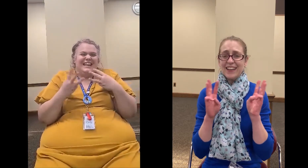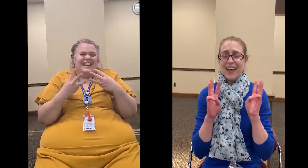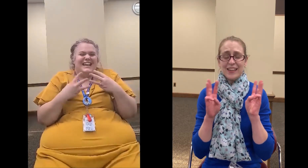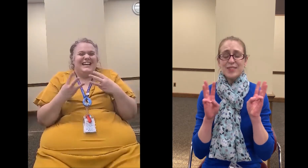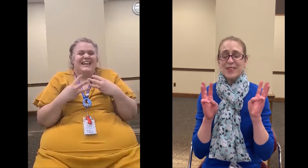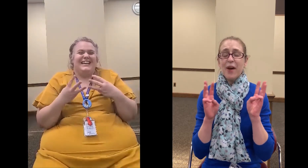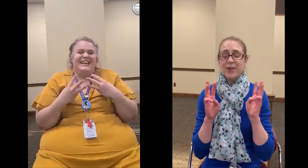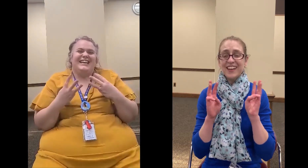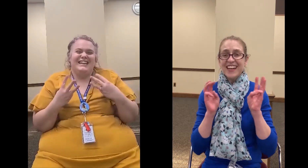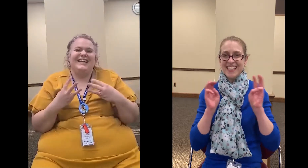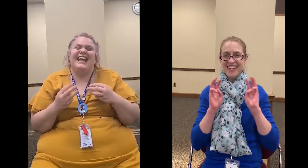can do that one